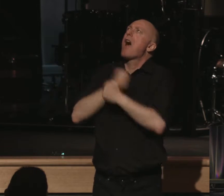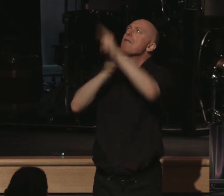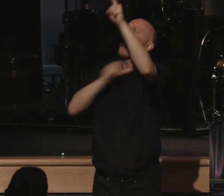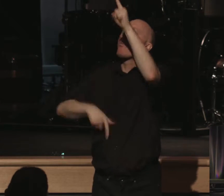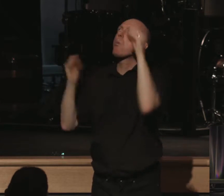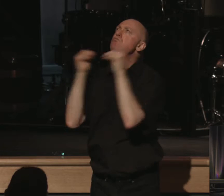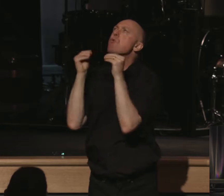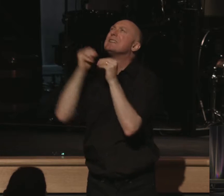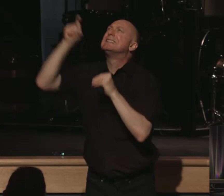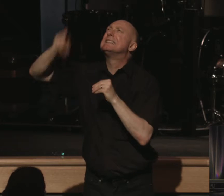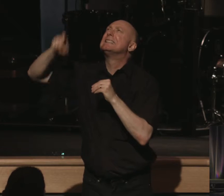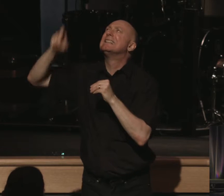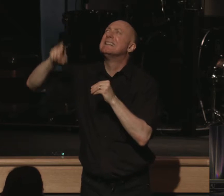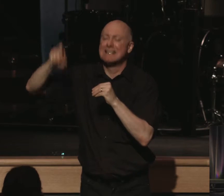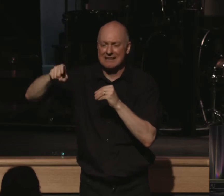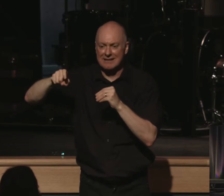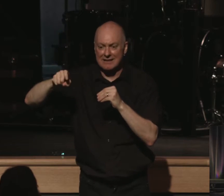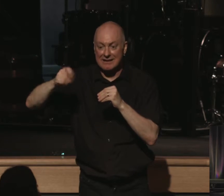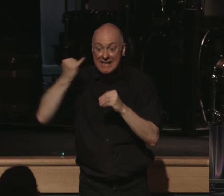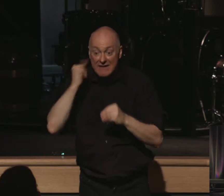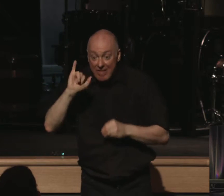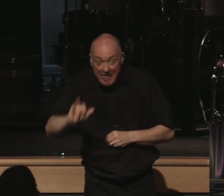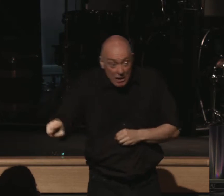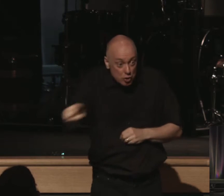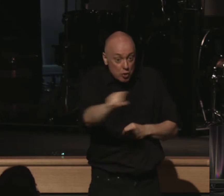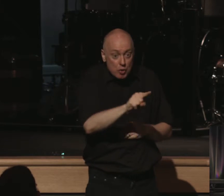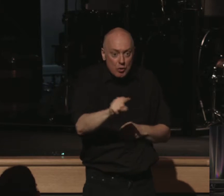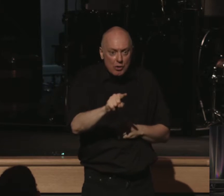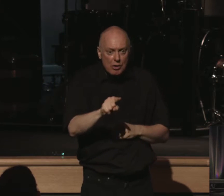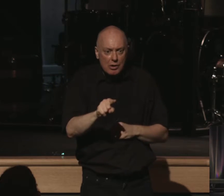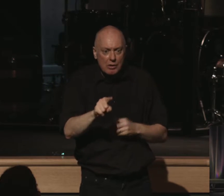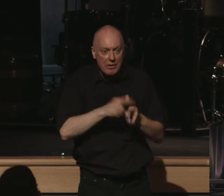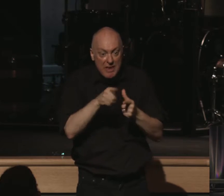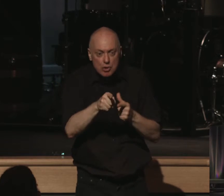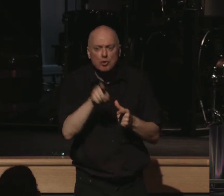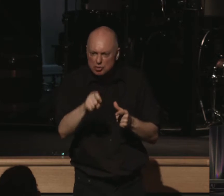the Lord more. If that's you, then you will love prayer more.